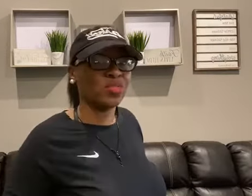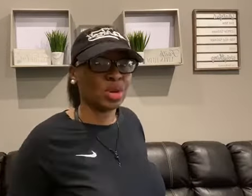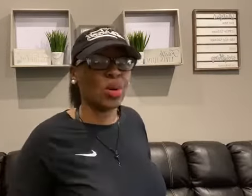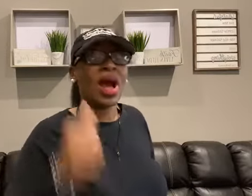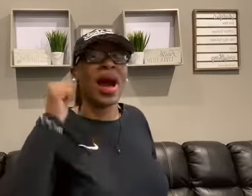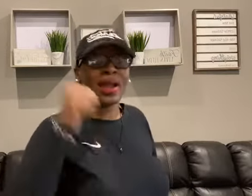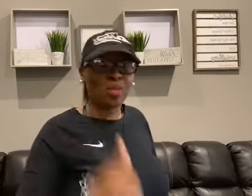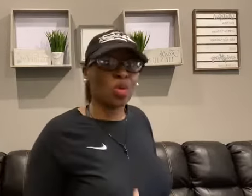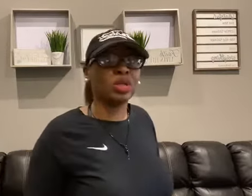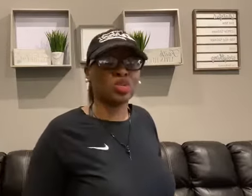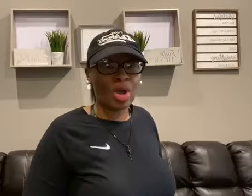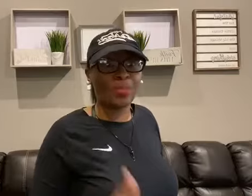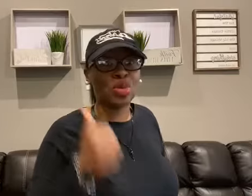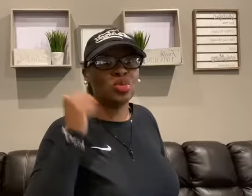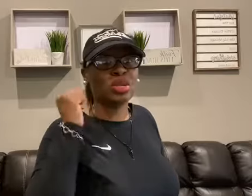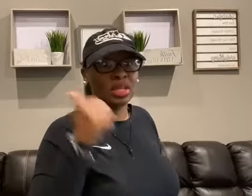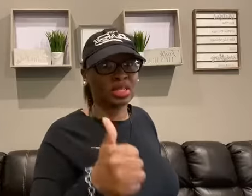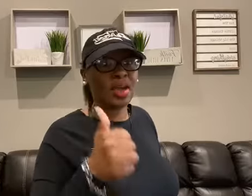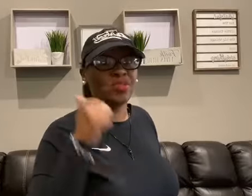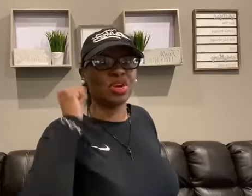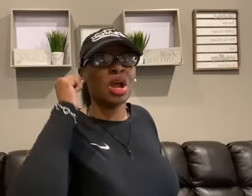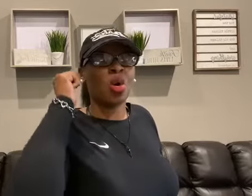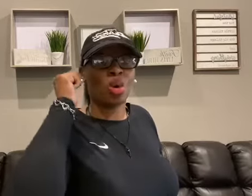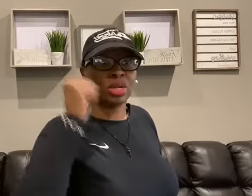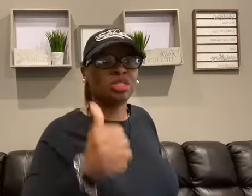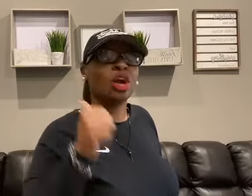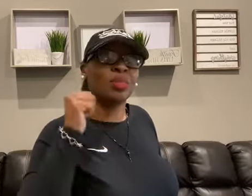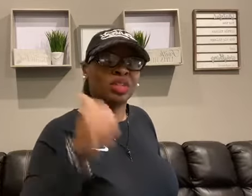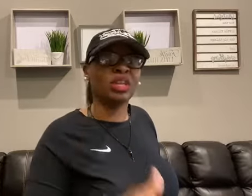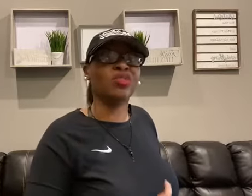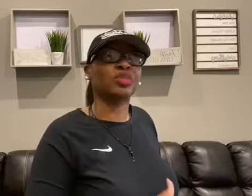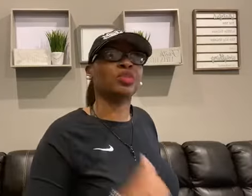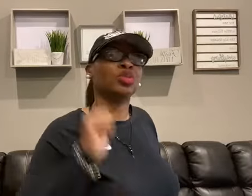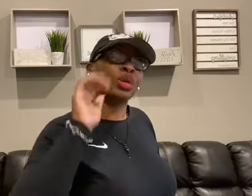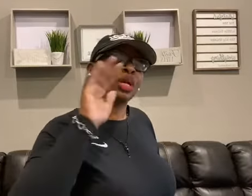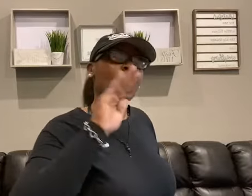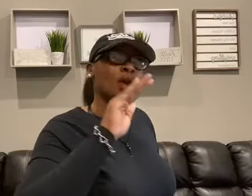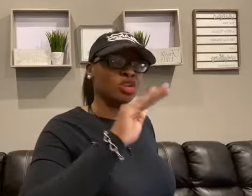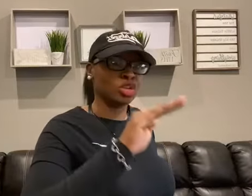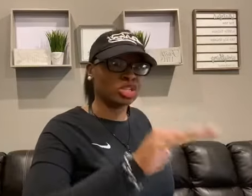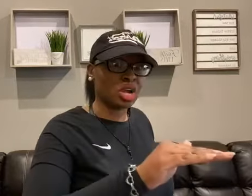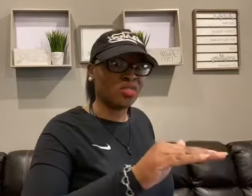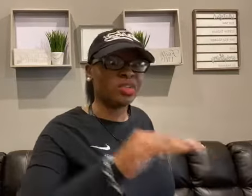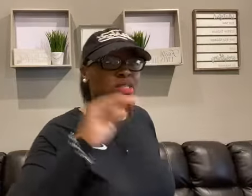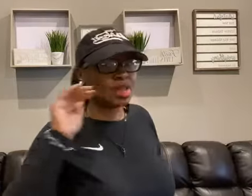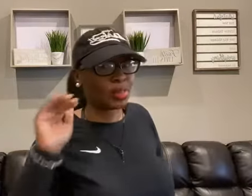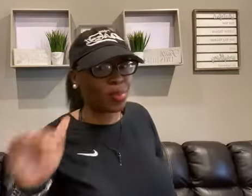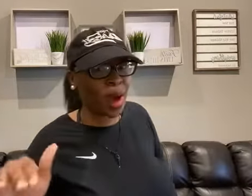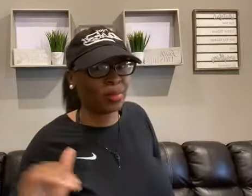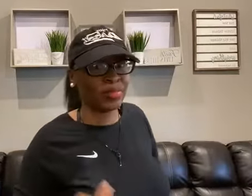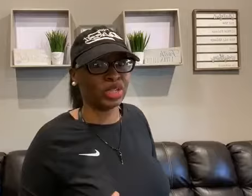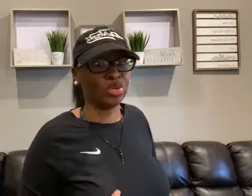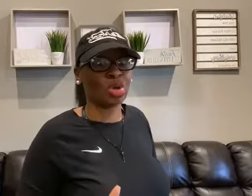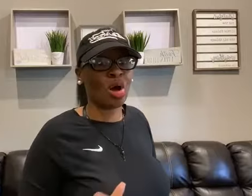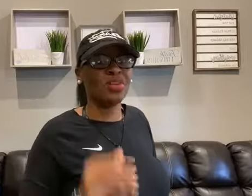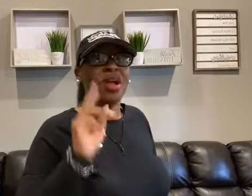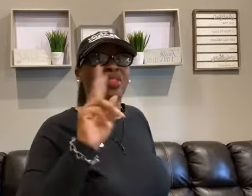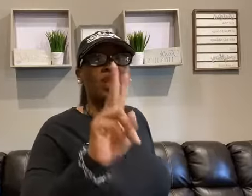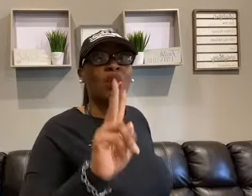revenue. I am going to help you decipher or determine the difference between your service and the problem that you solve. Then